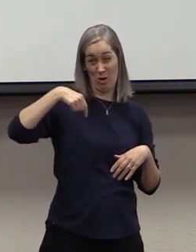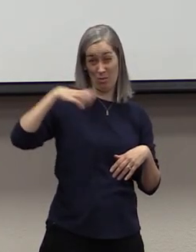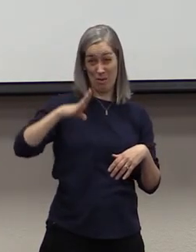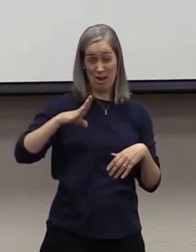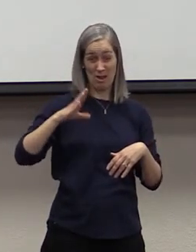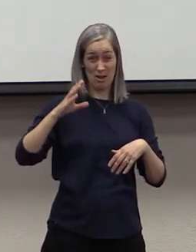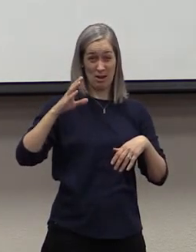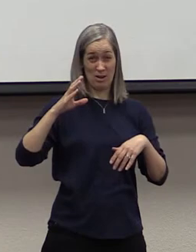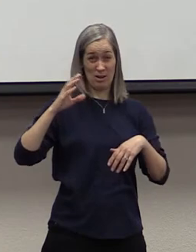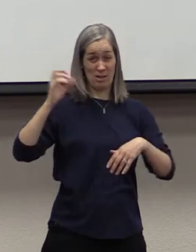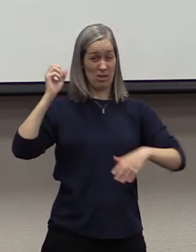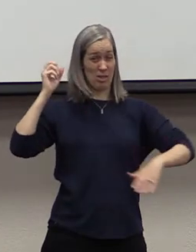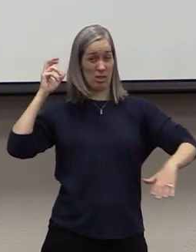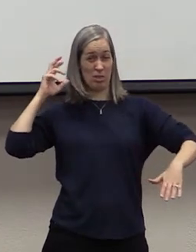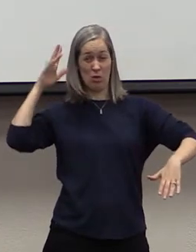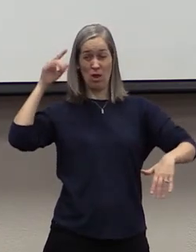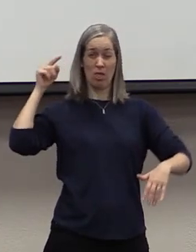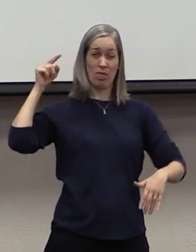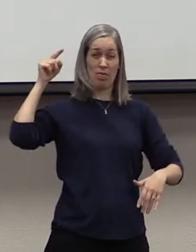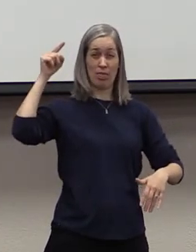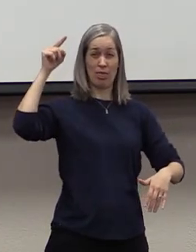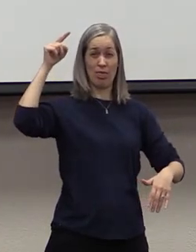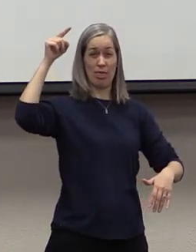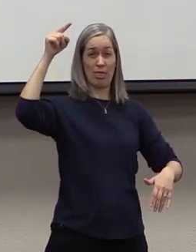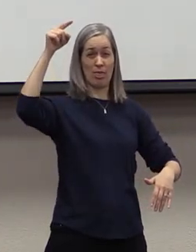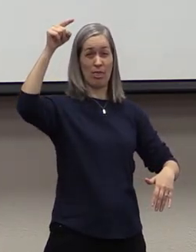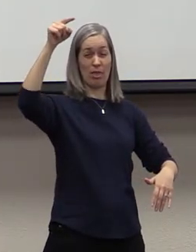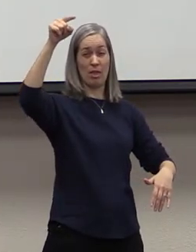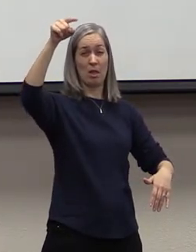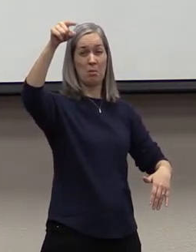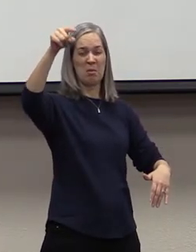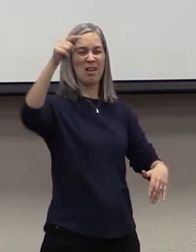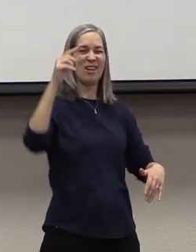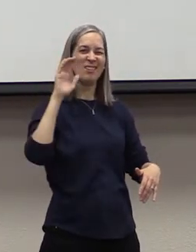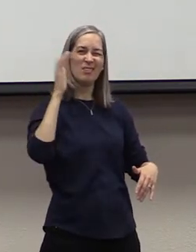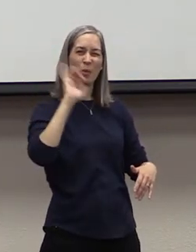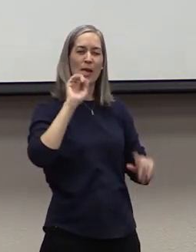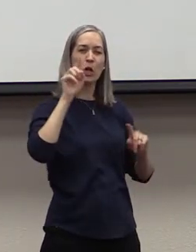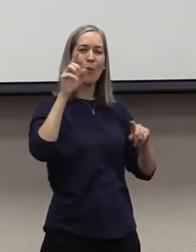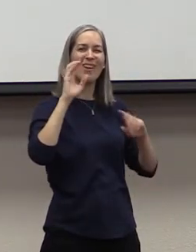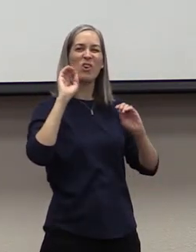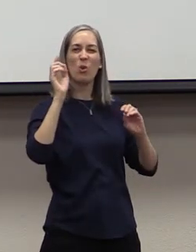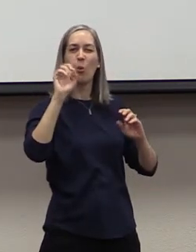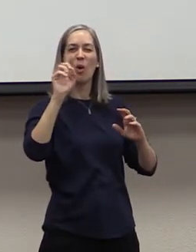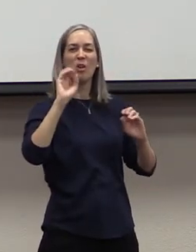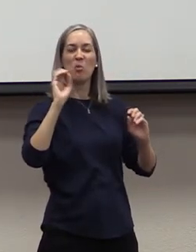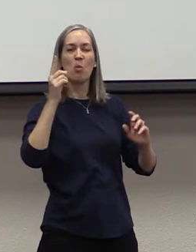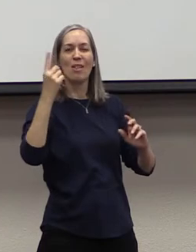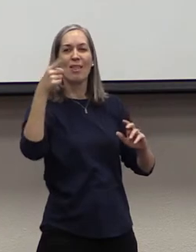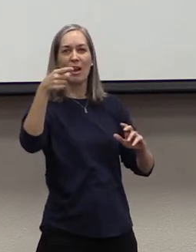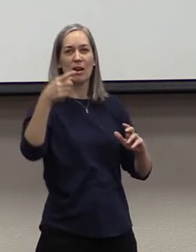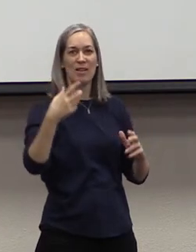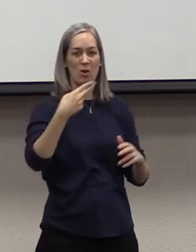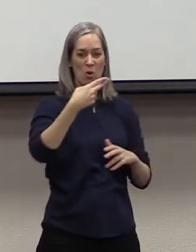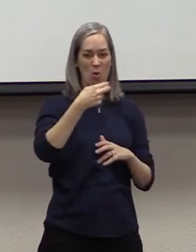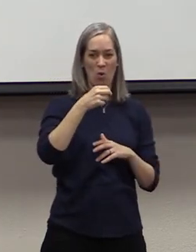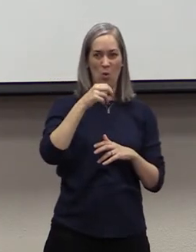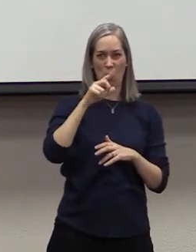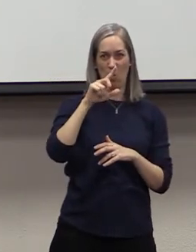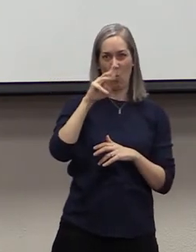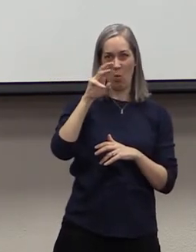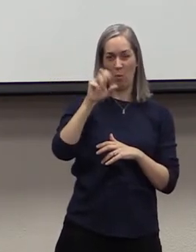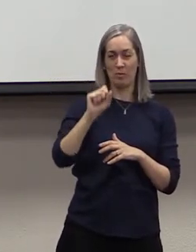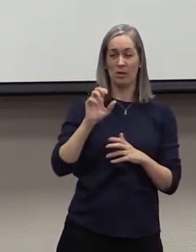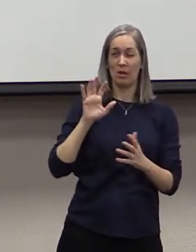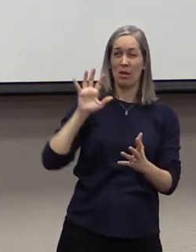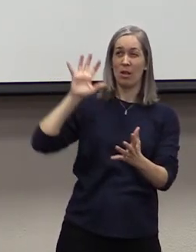it looks like it's going nowhere. But out of nowhere, this receiver, Santonio Holmes, reaches for that